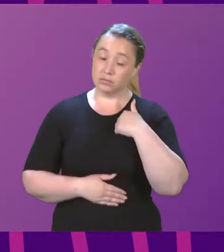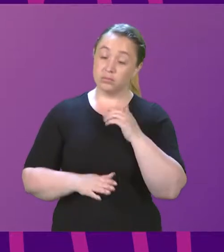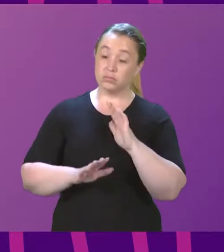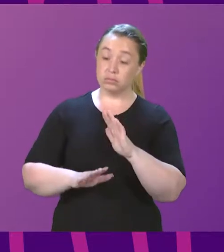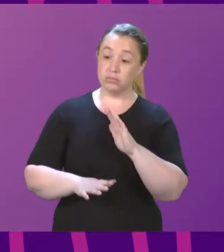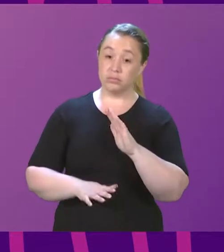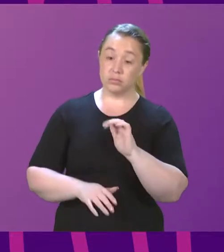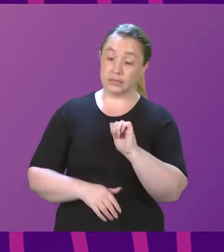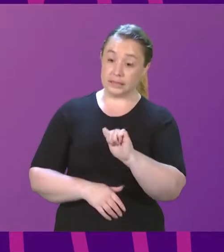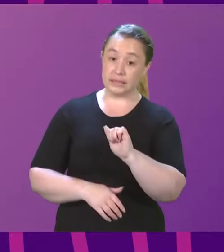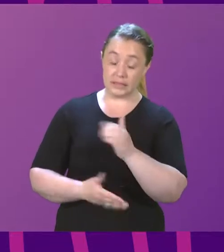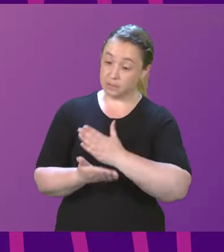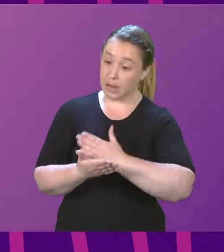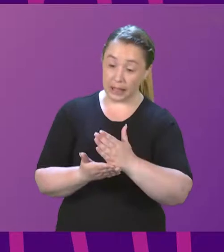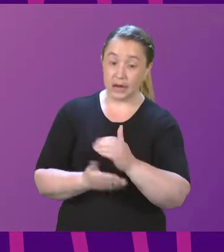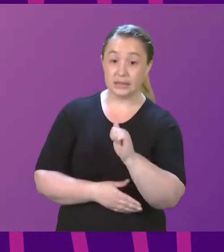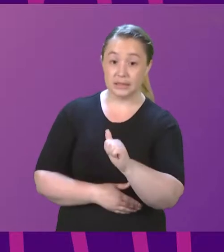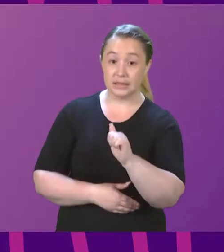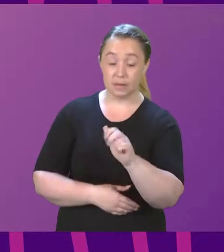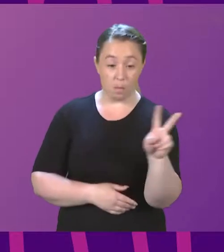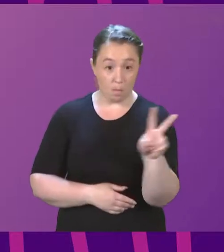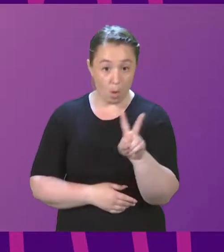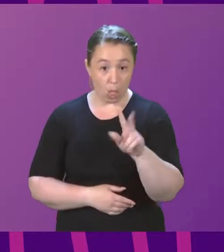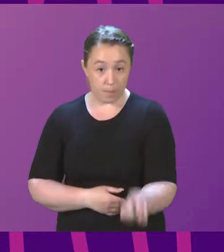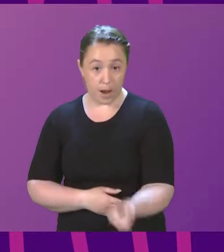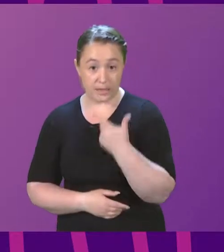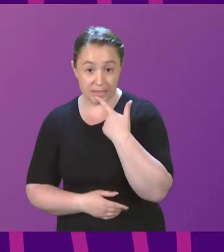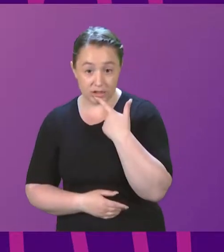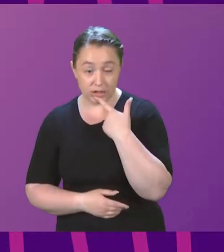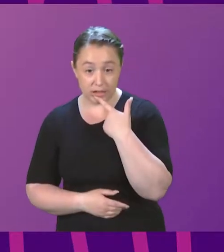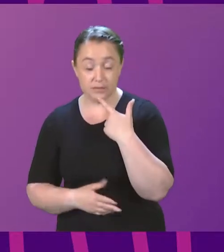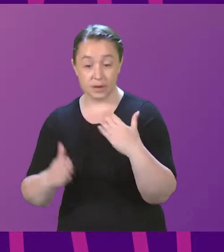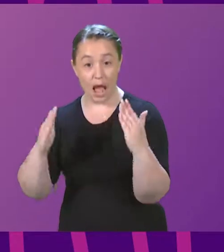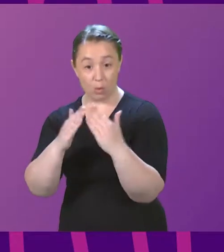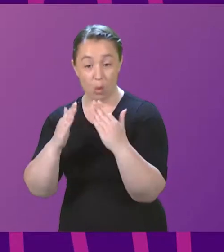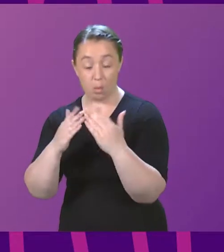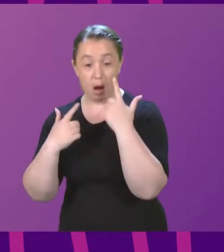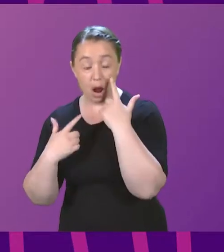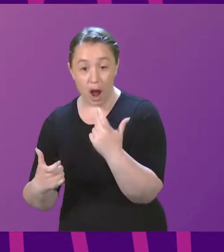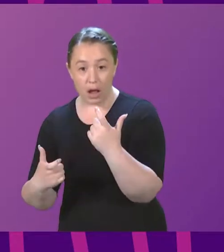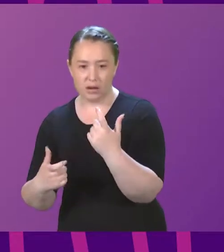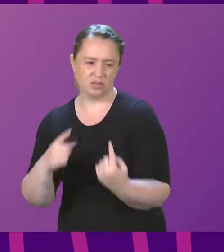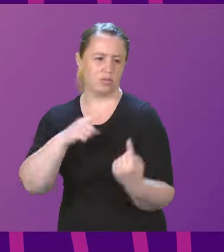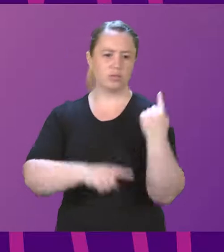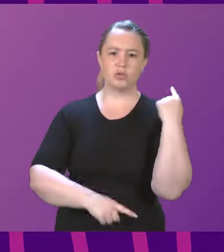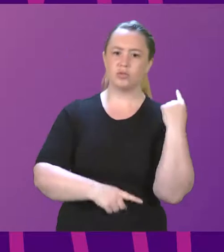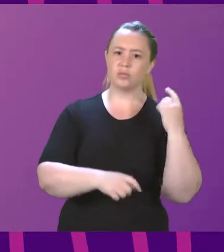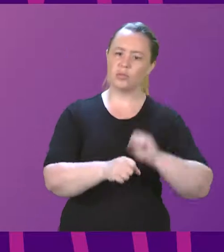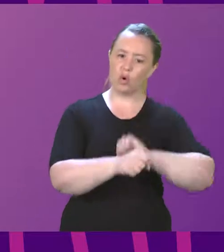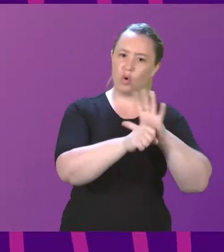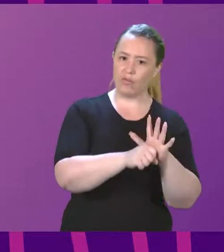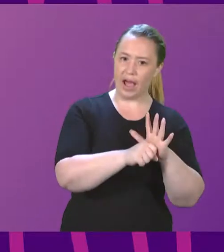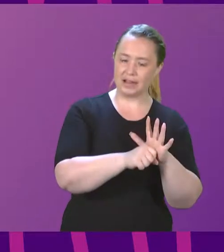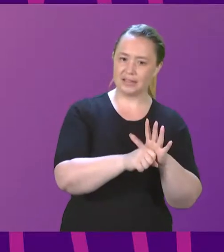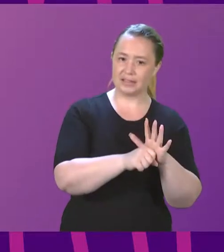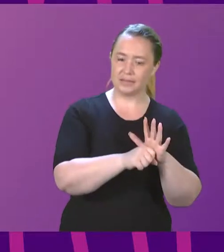system of being able to take both medications at home, which was introduced in an emergency during the pandemic, will continue.